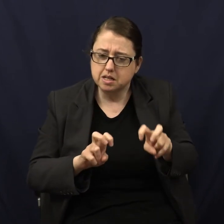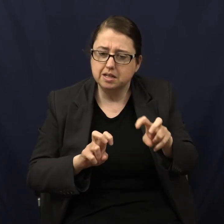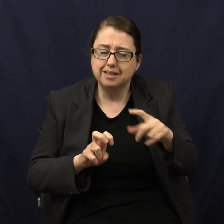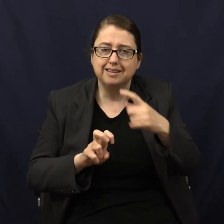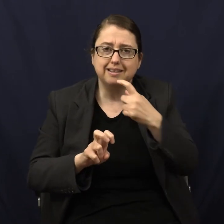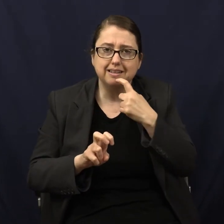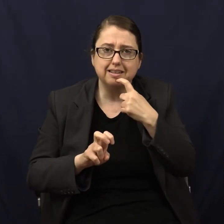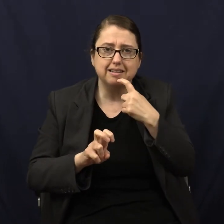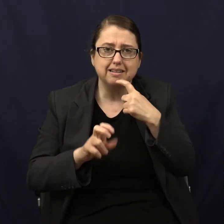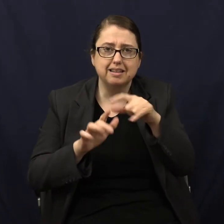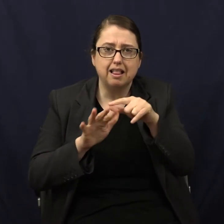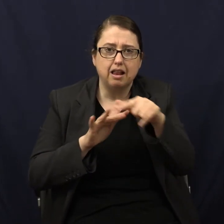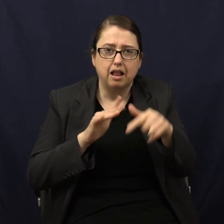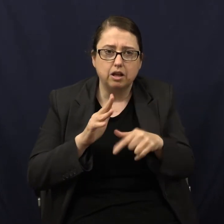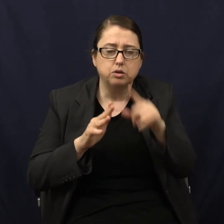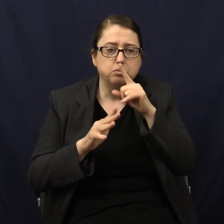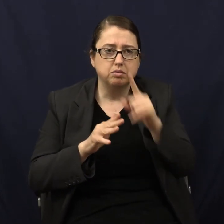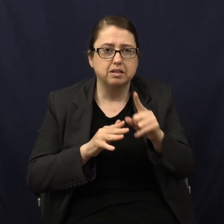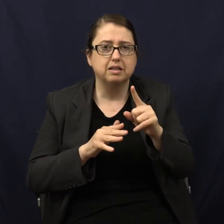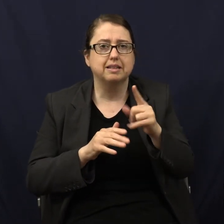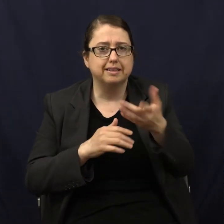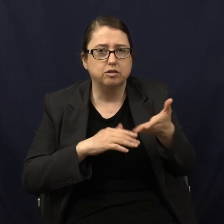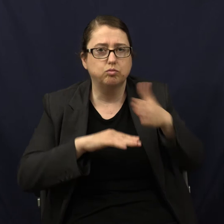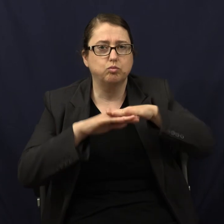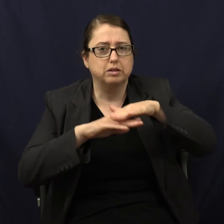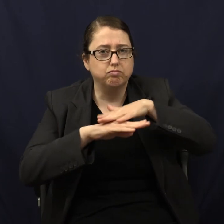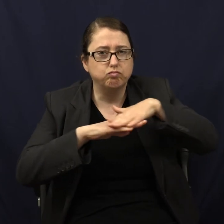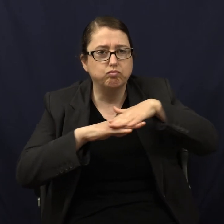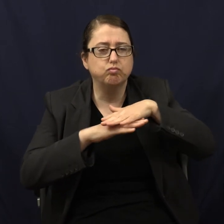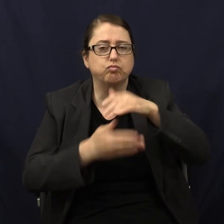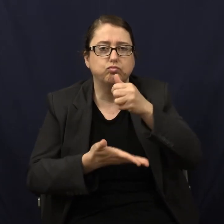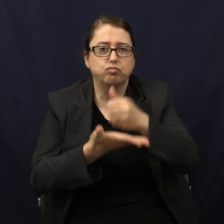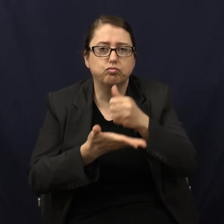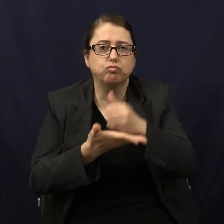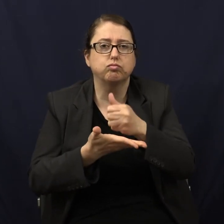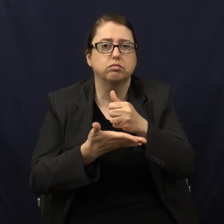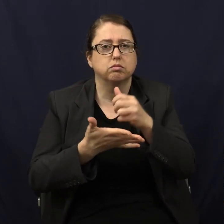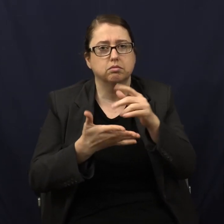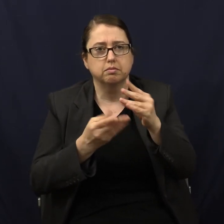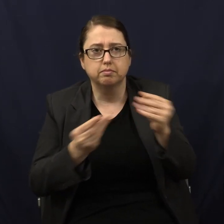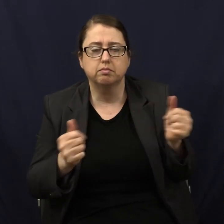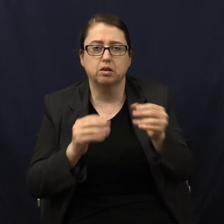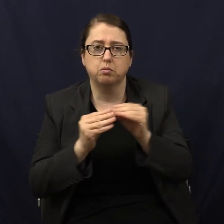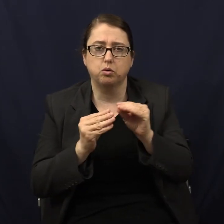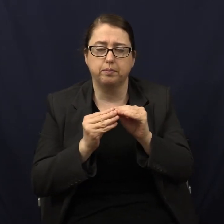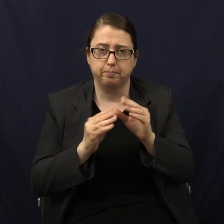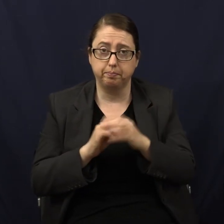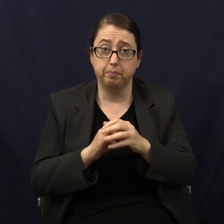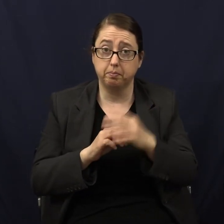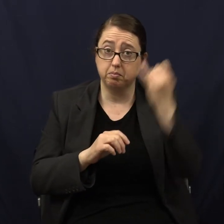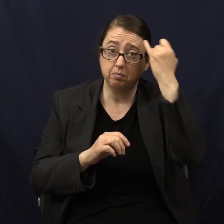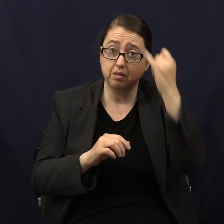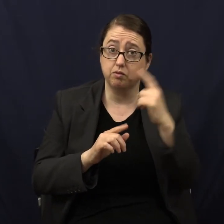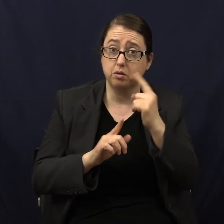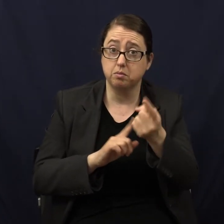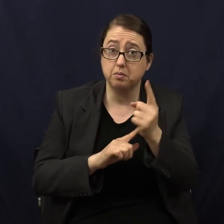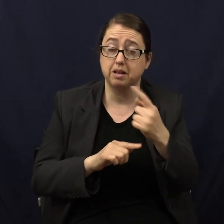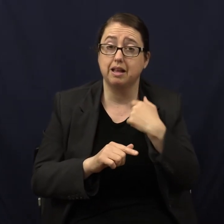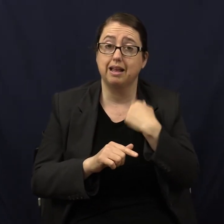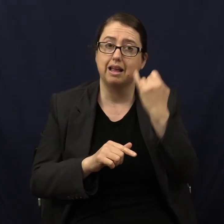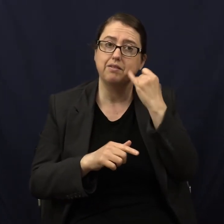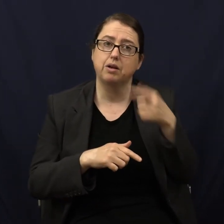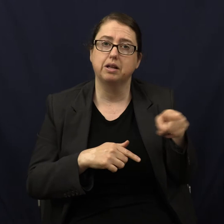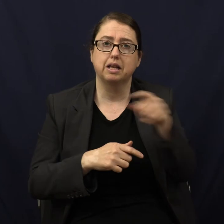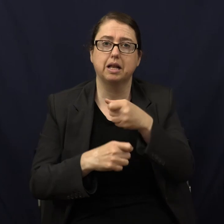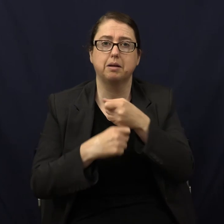projections called villi that increases the surface area allows you to absorb more. Imagine for a moment, if I was going to make you